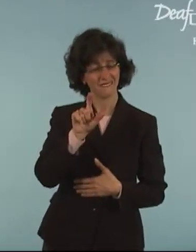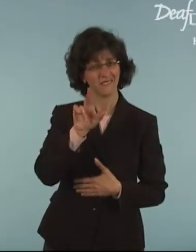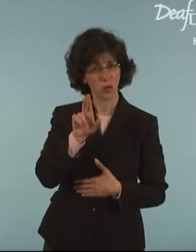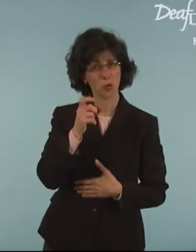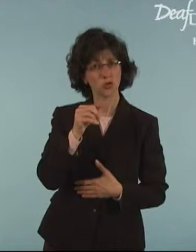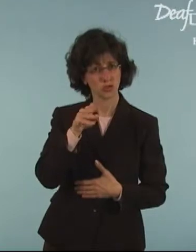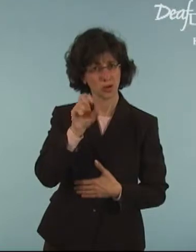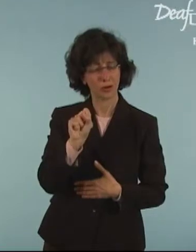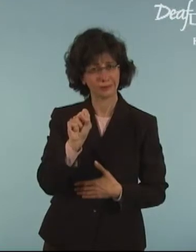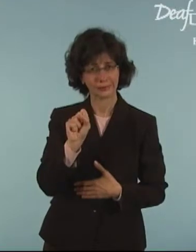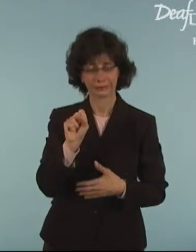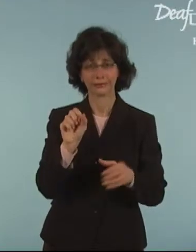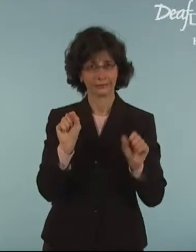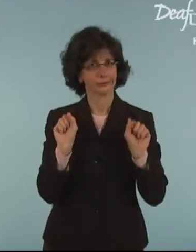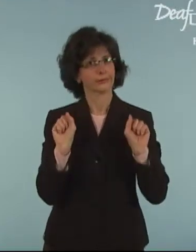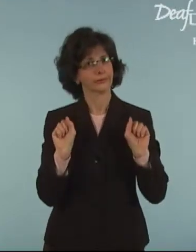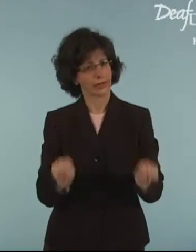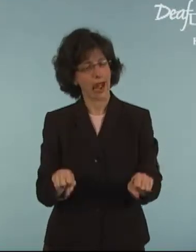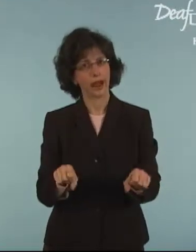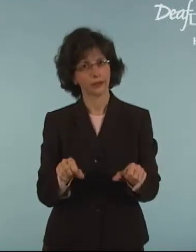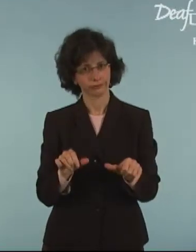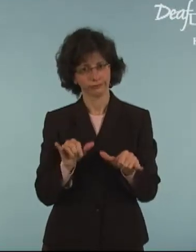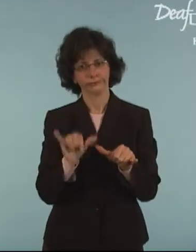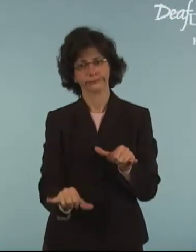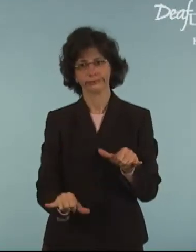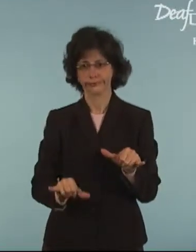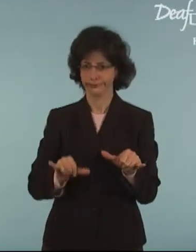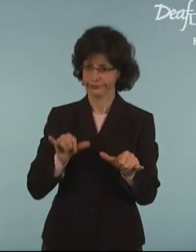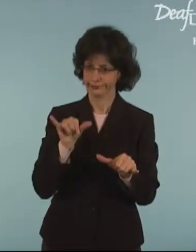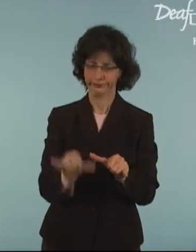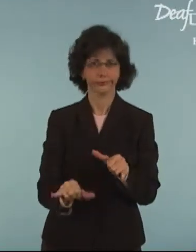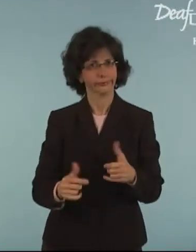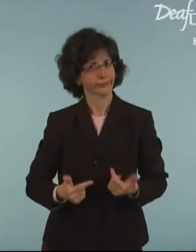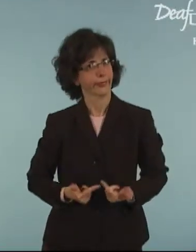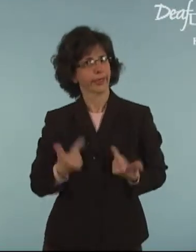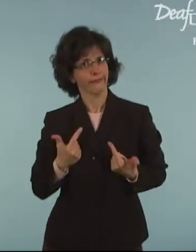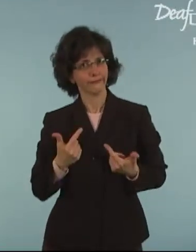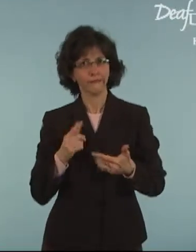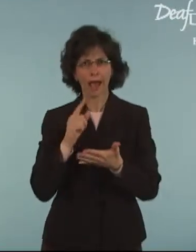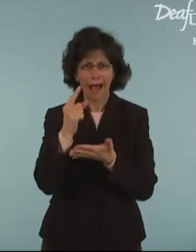Flu germs can live for hours on things.